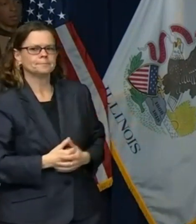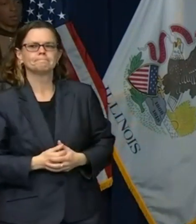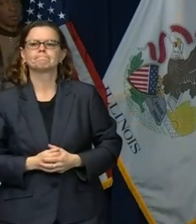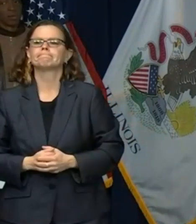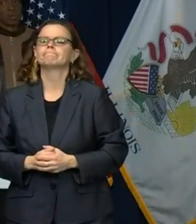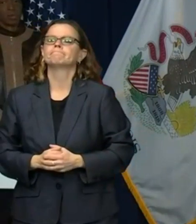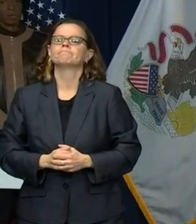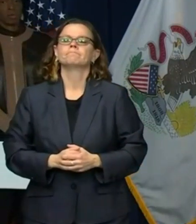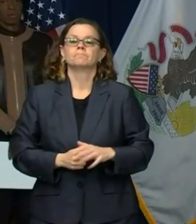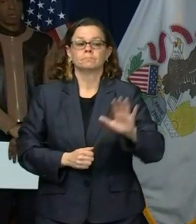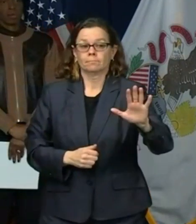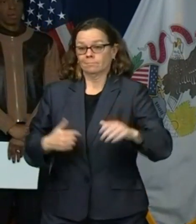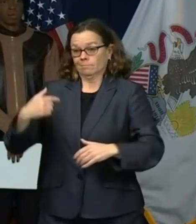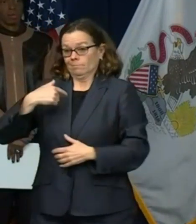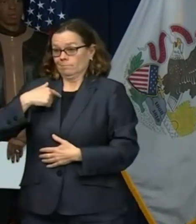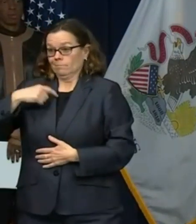order.